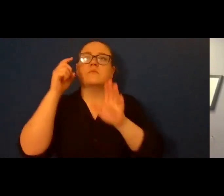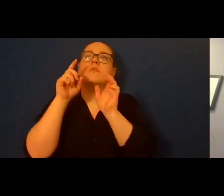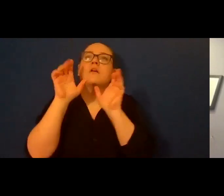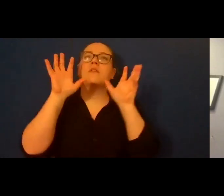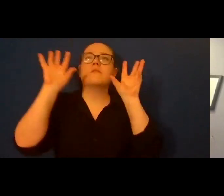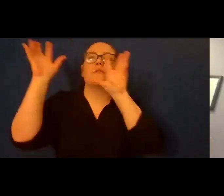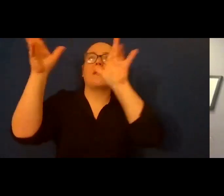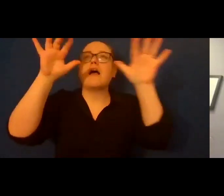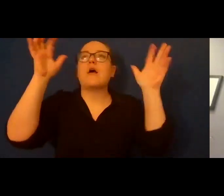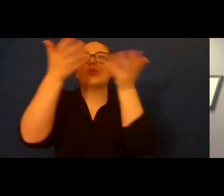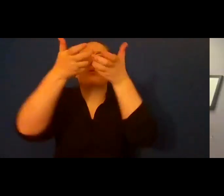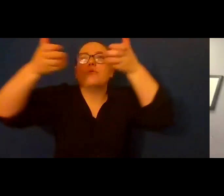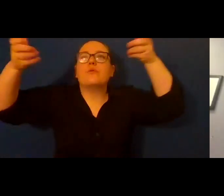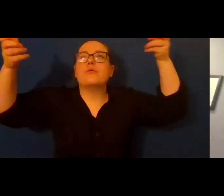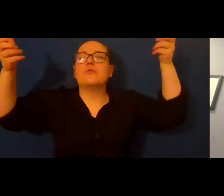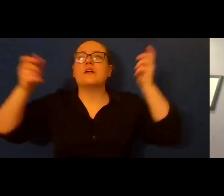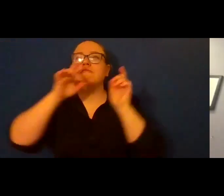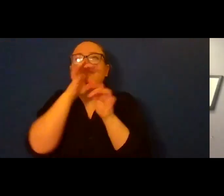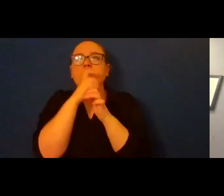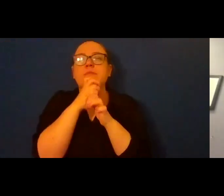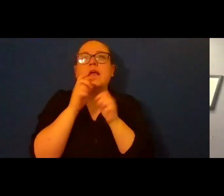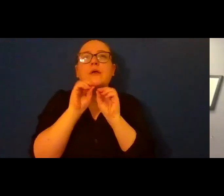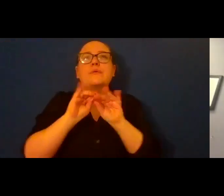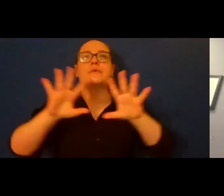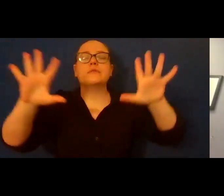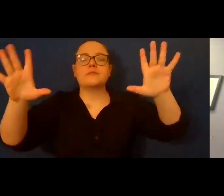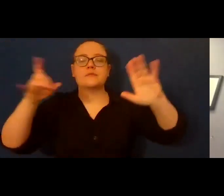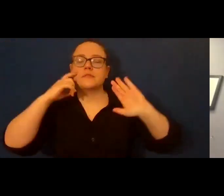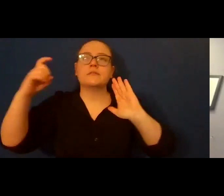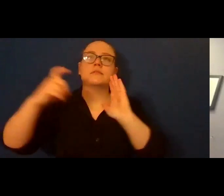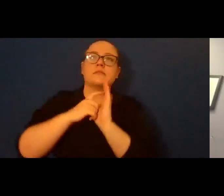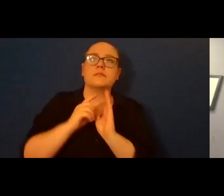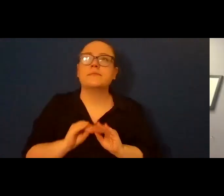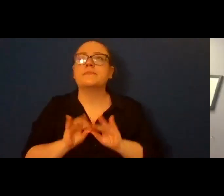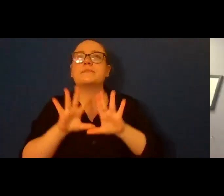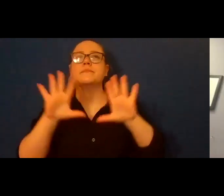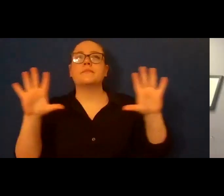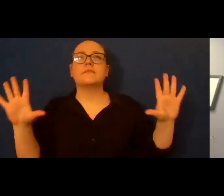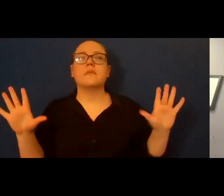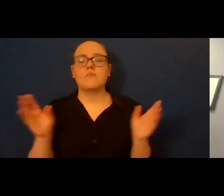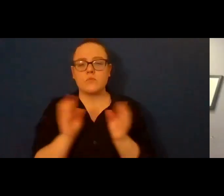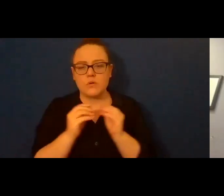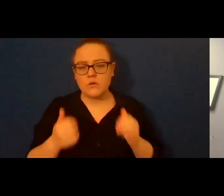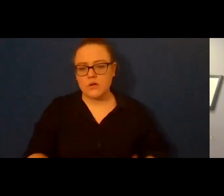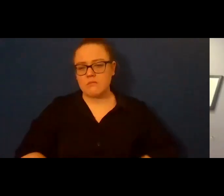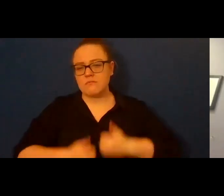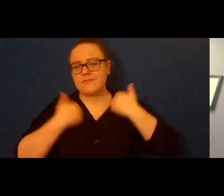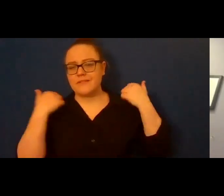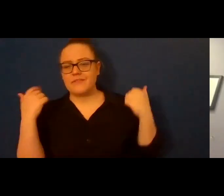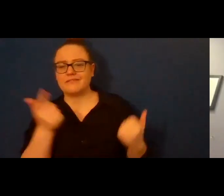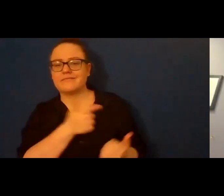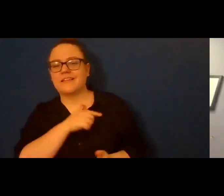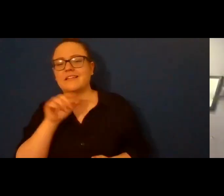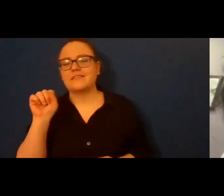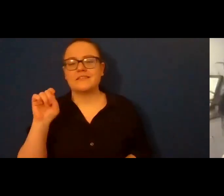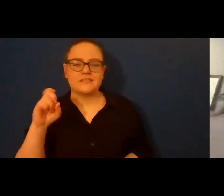clarity. What? More living. More money. Lazy sex. Mother.